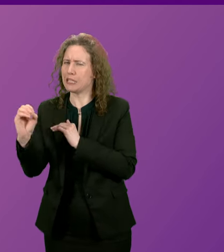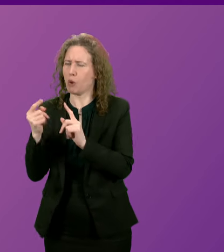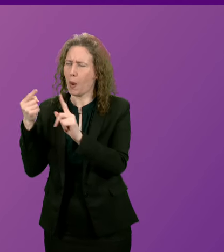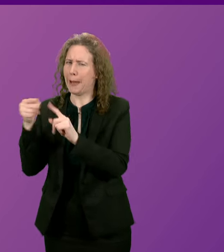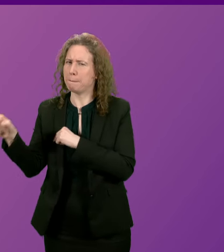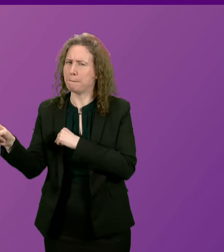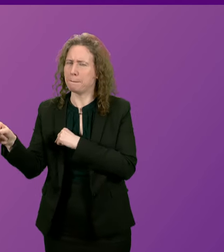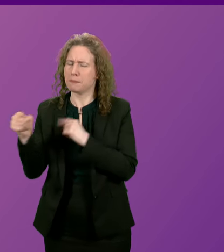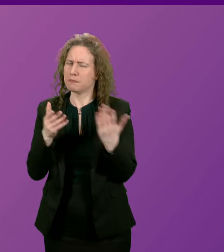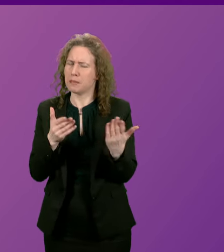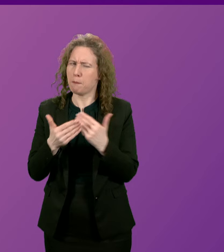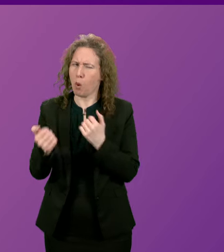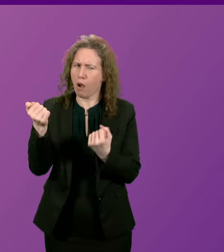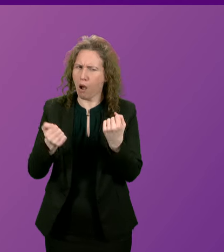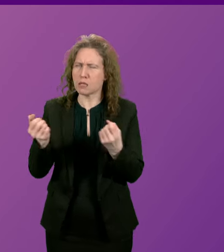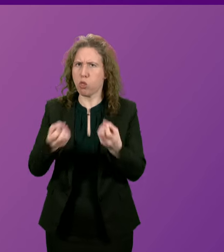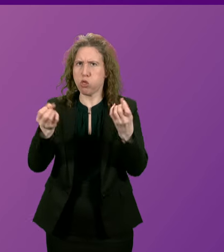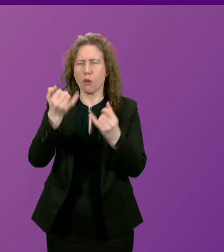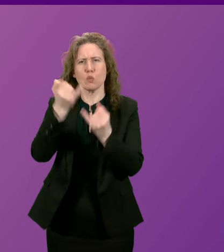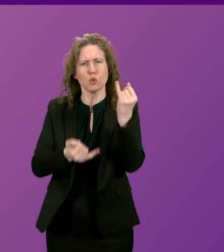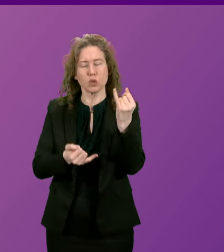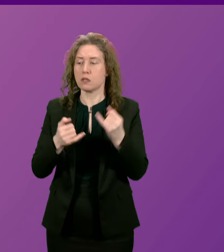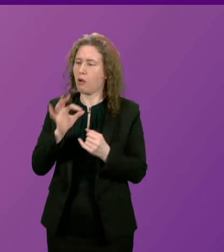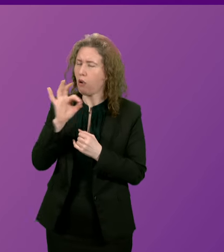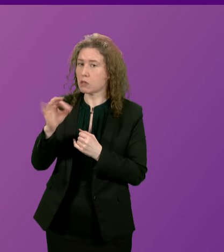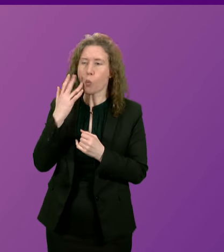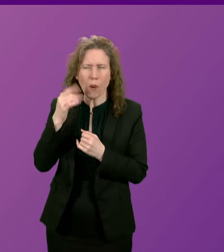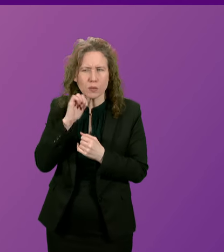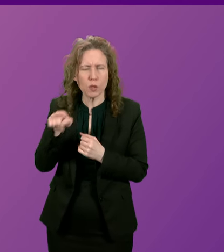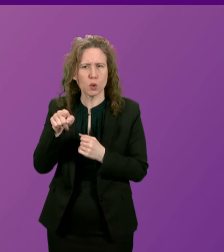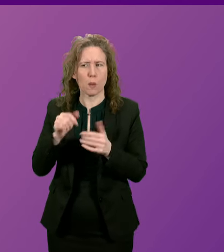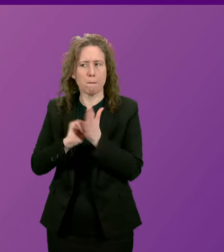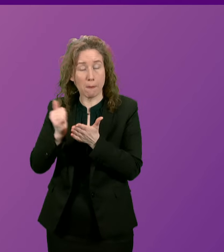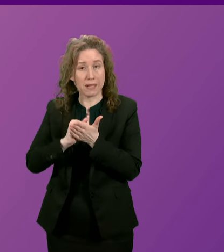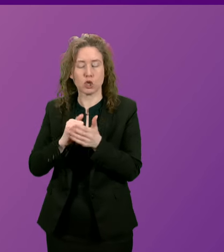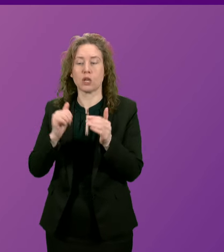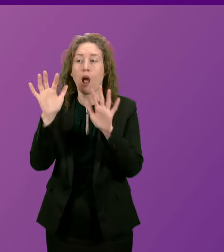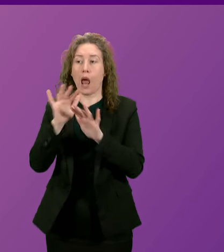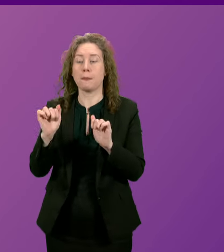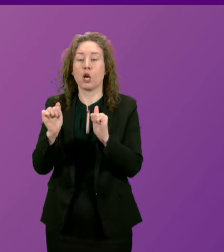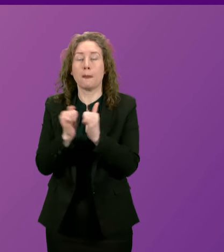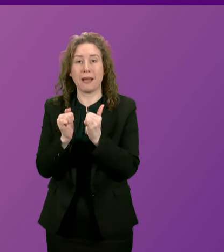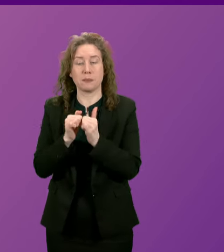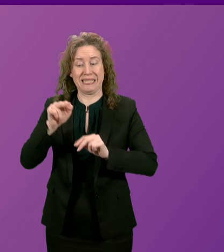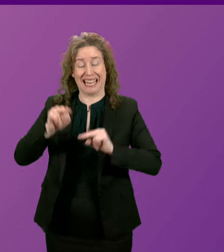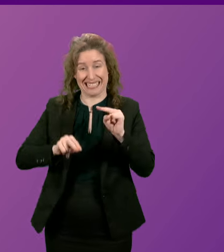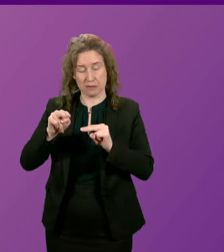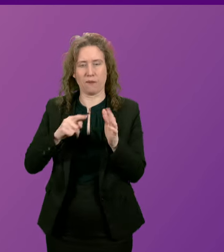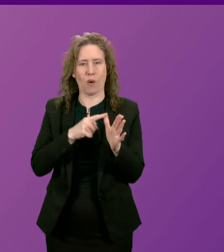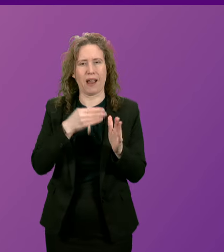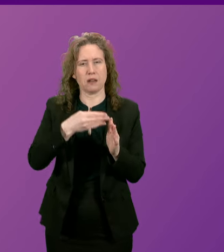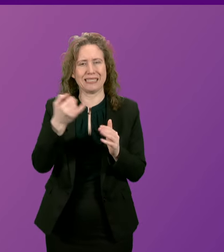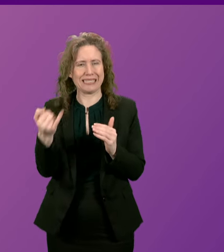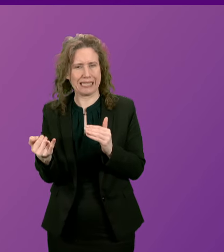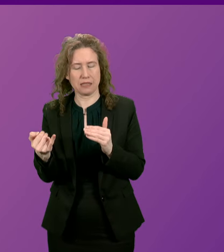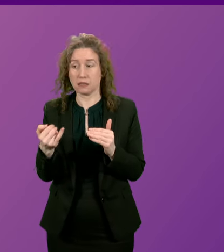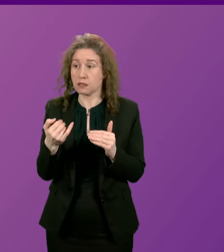So can I ask the First Minister when will his government publish the climate compatibility assessment for the A96 and when